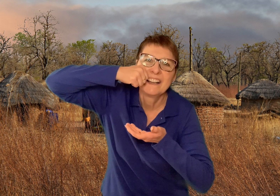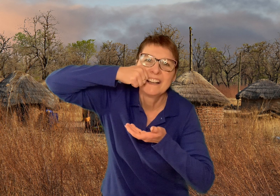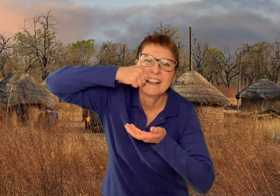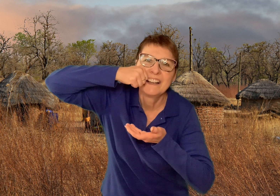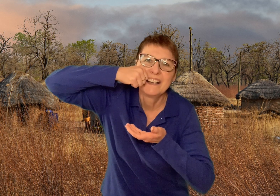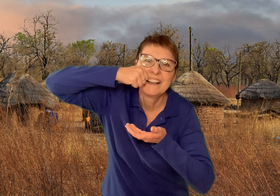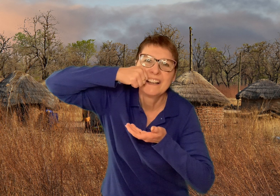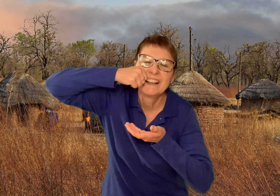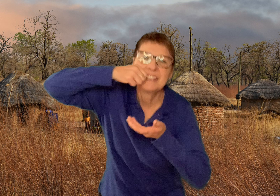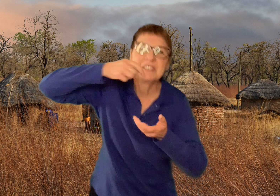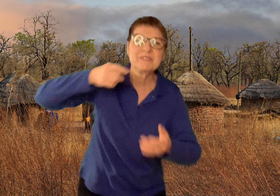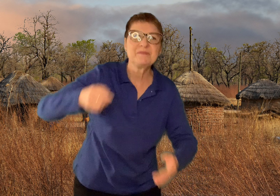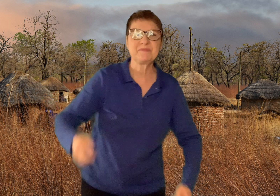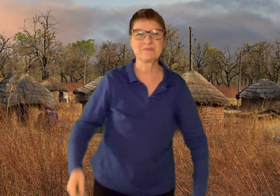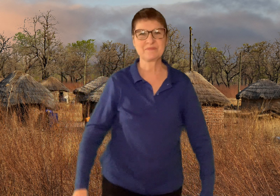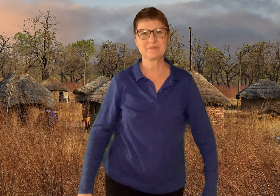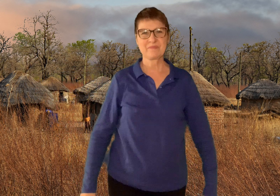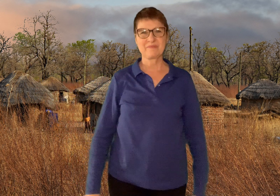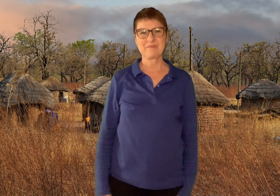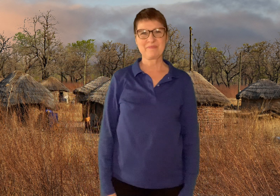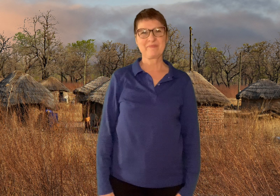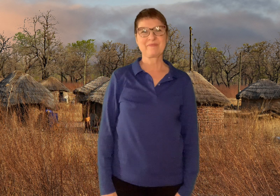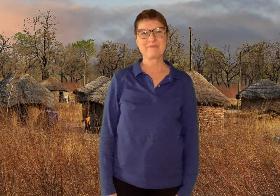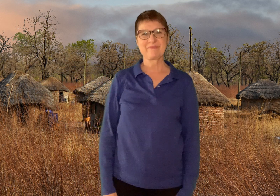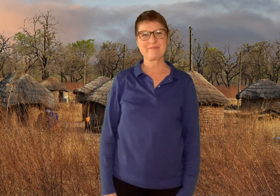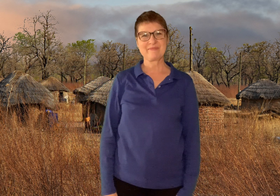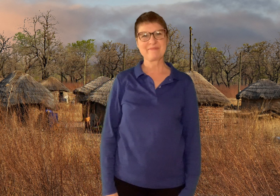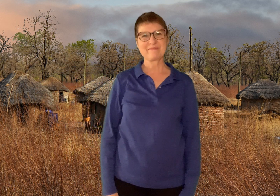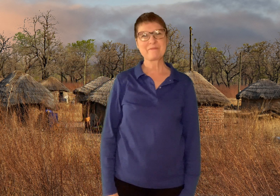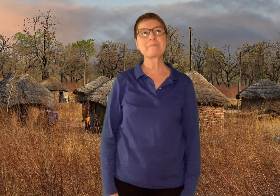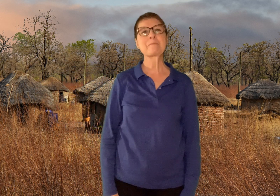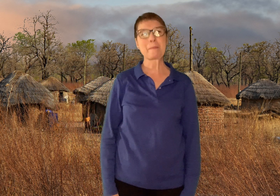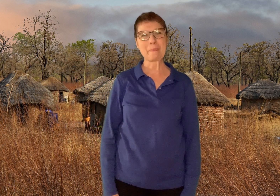And, neutral. The end.